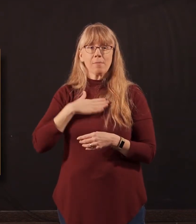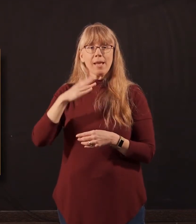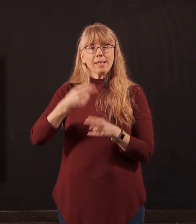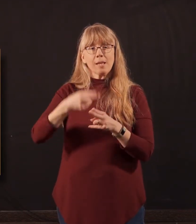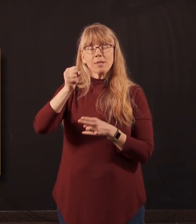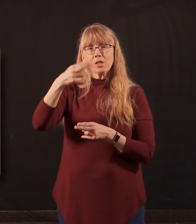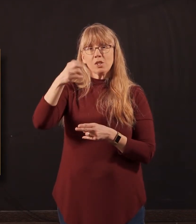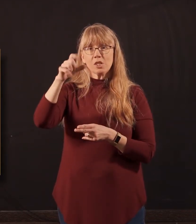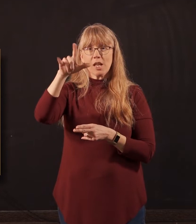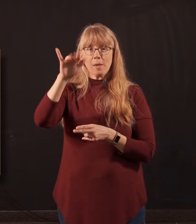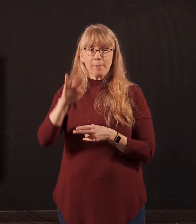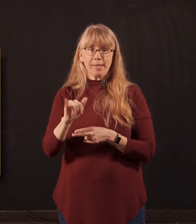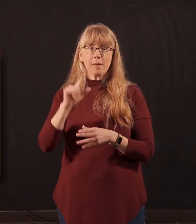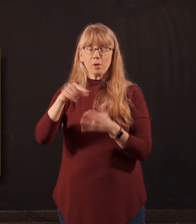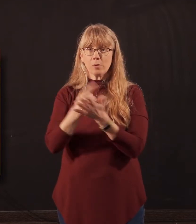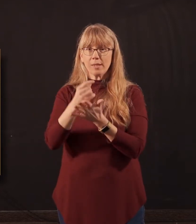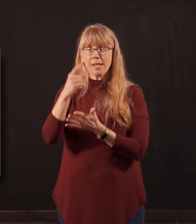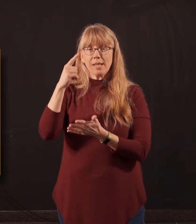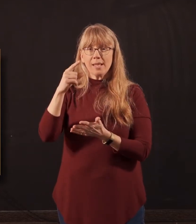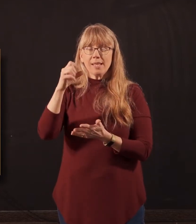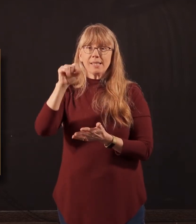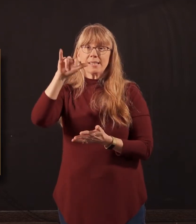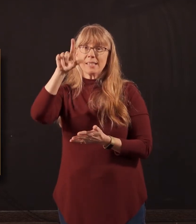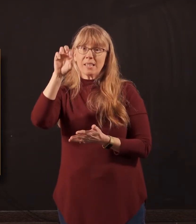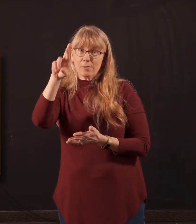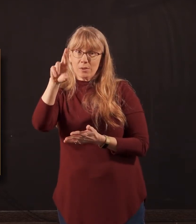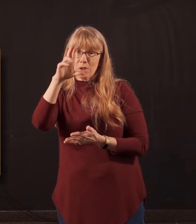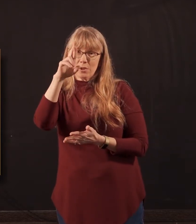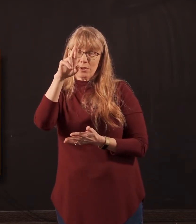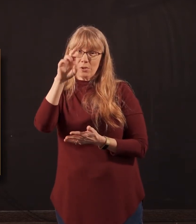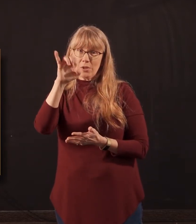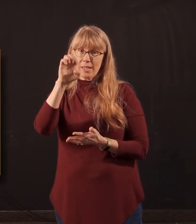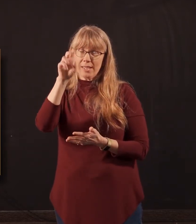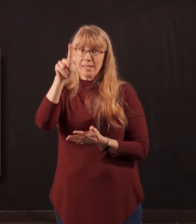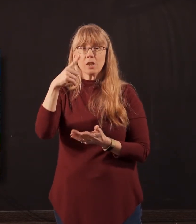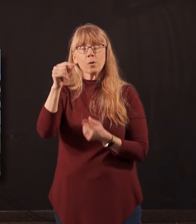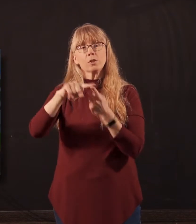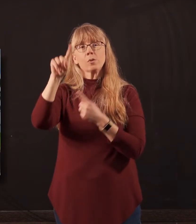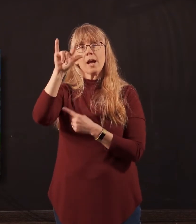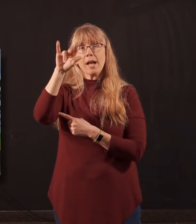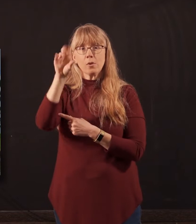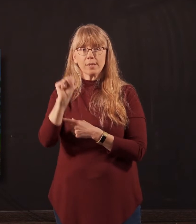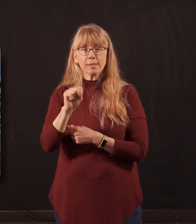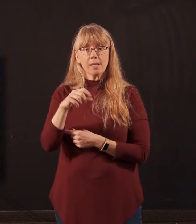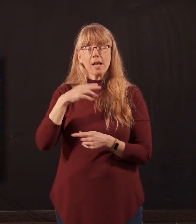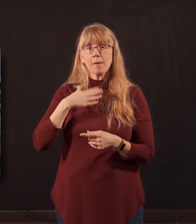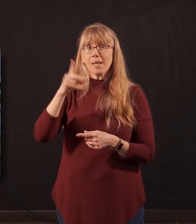am graduating from Silver Creek High School, and I will be attending Indiana University Southeast in the fall. My name is Dylan Smitson. I just graduated